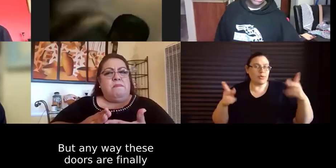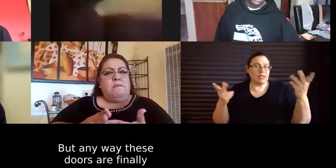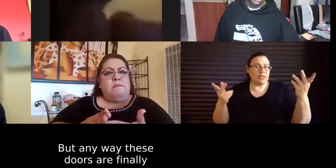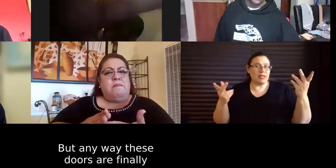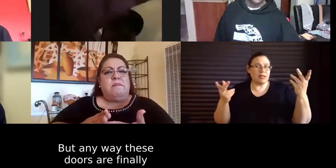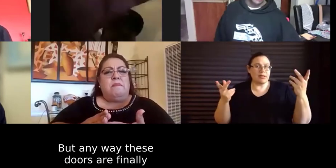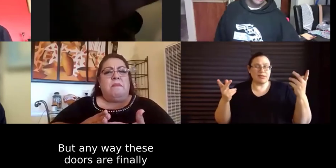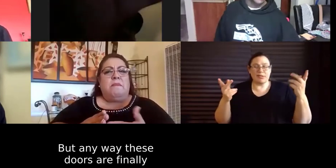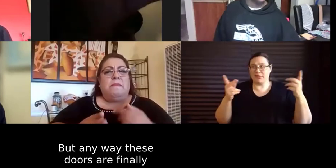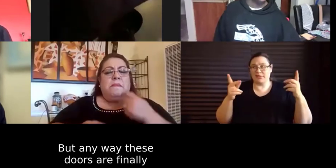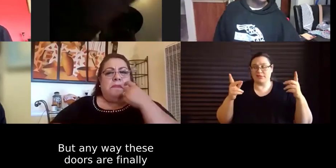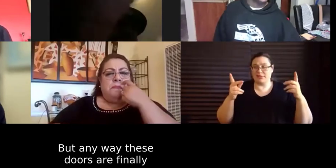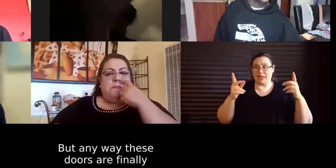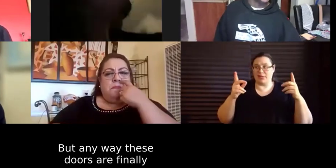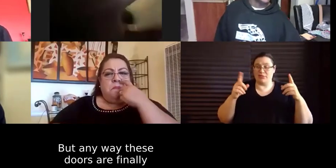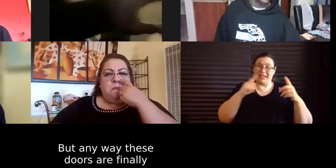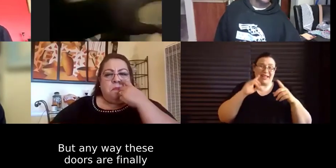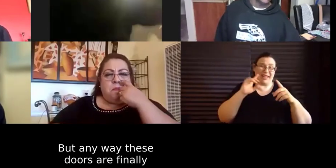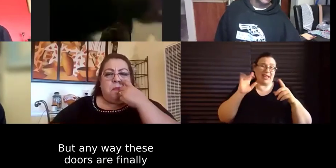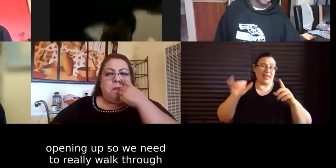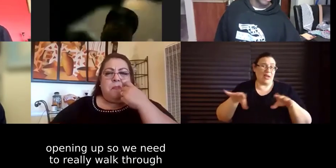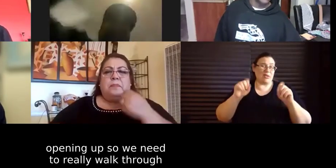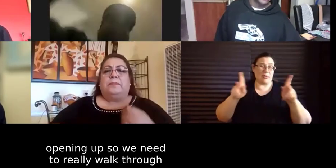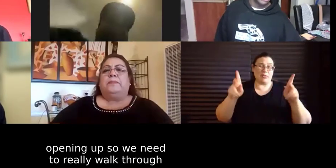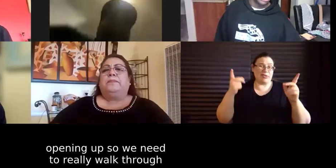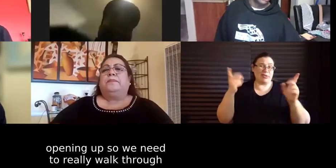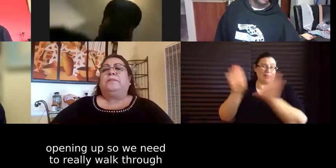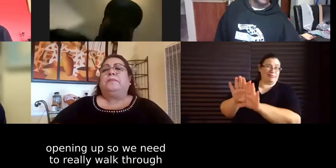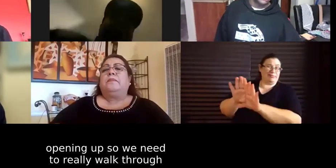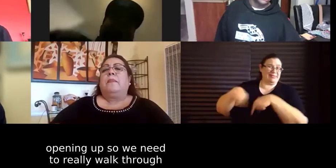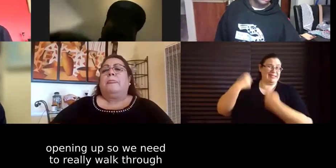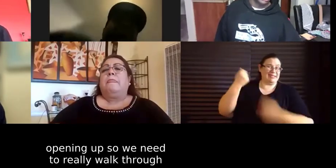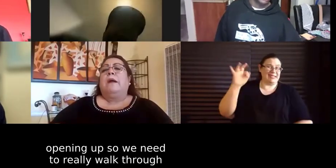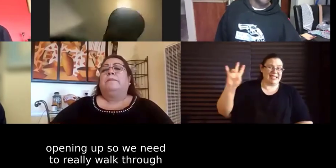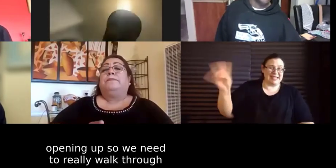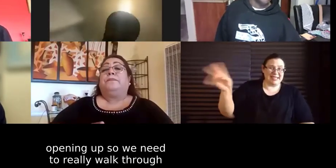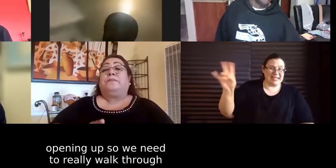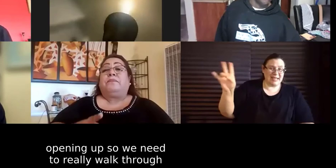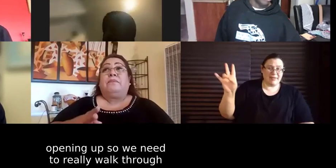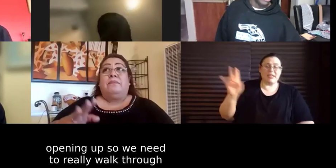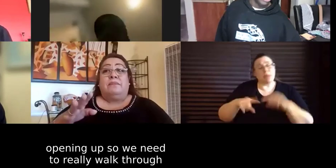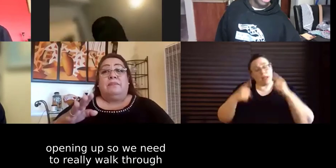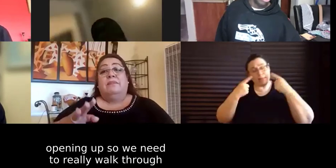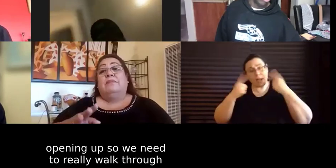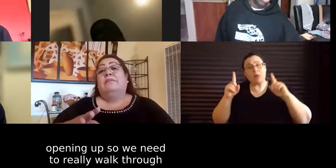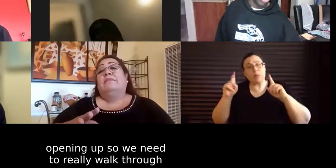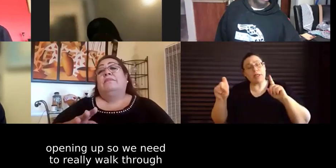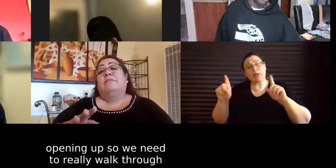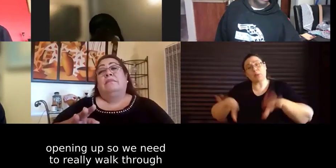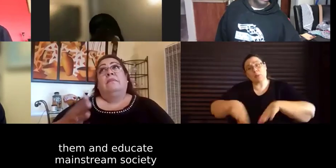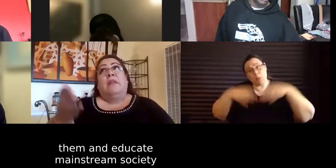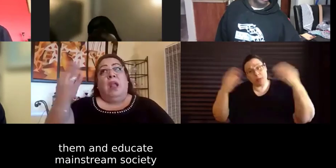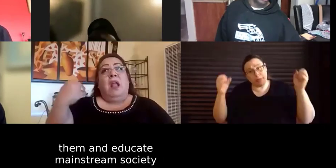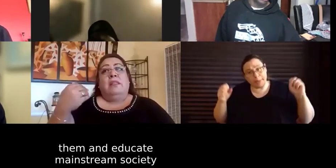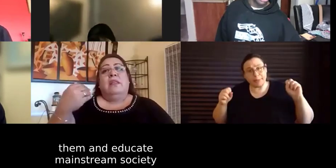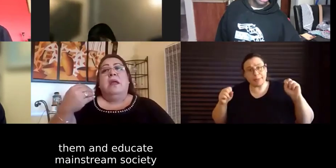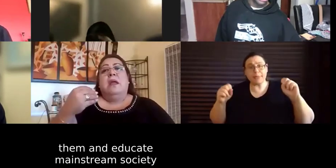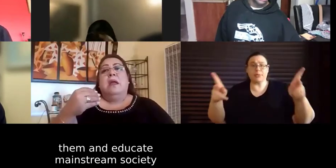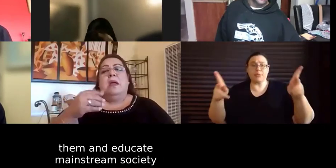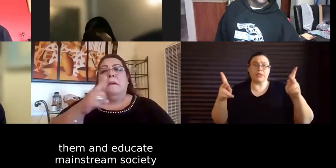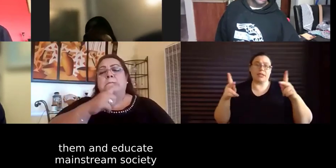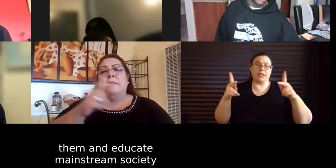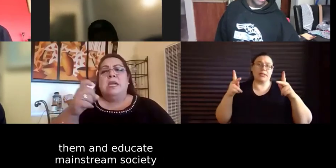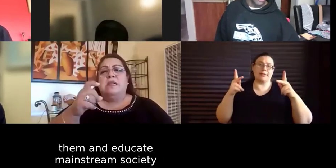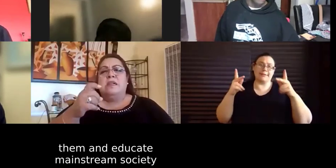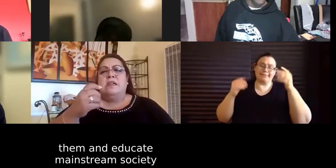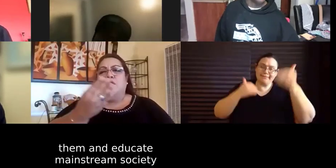70s but anyway these doors are finally opening up so we need to really walk through them and